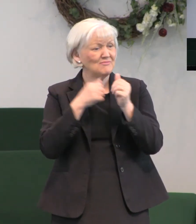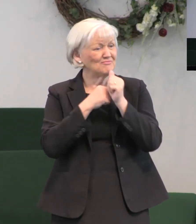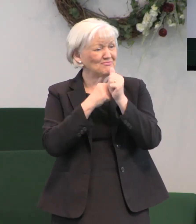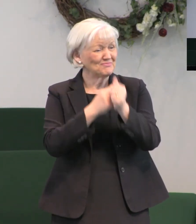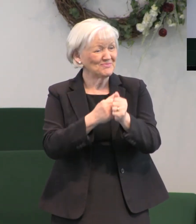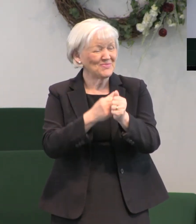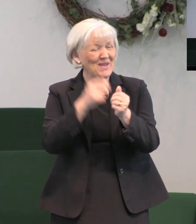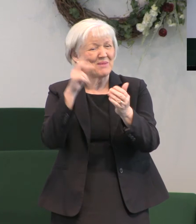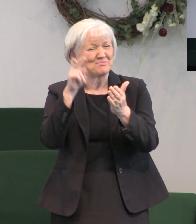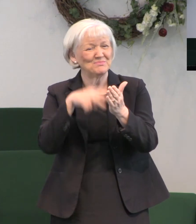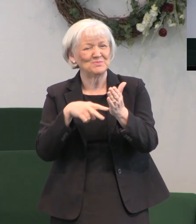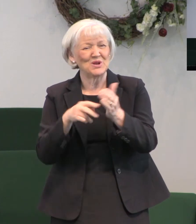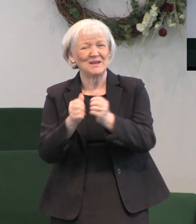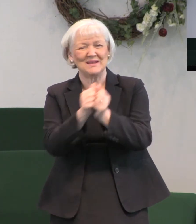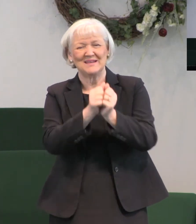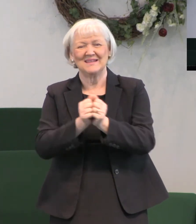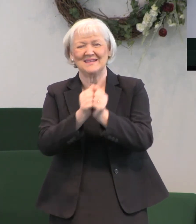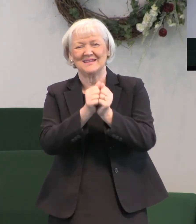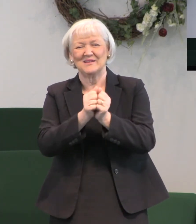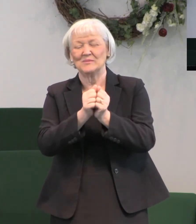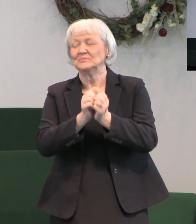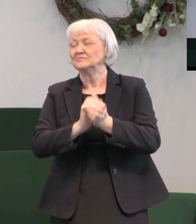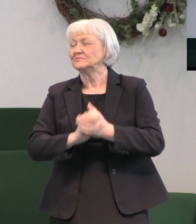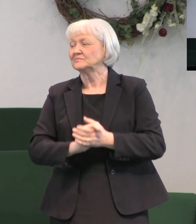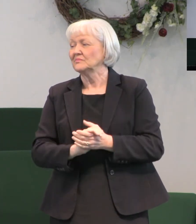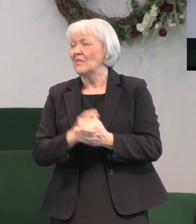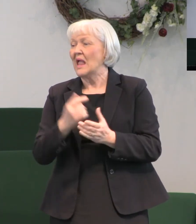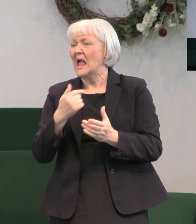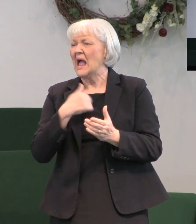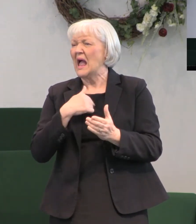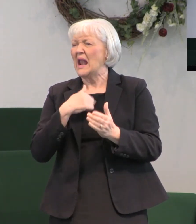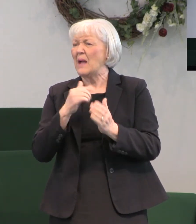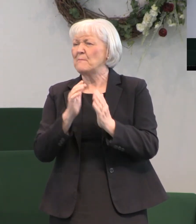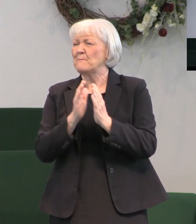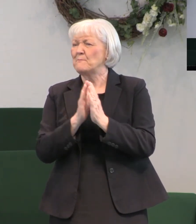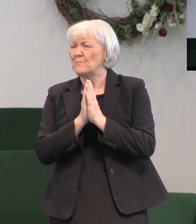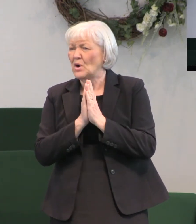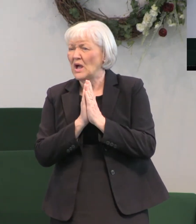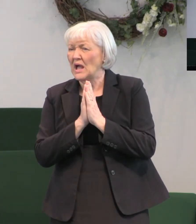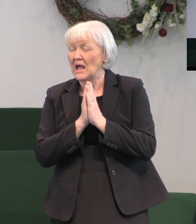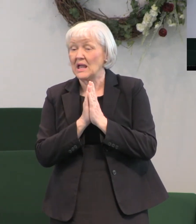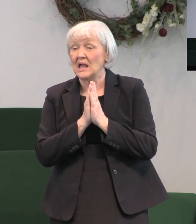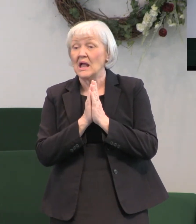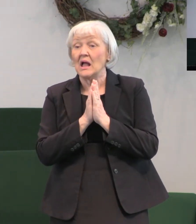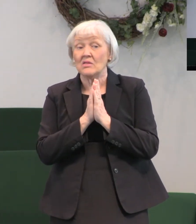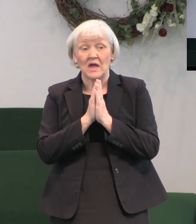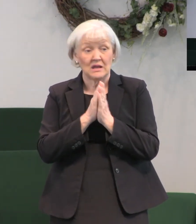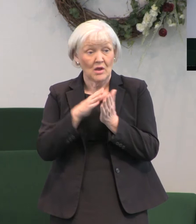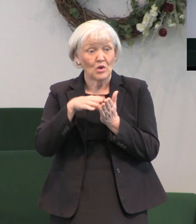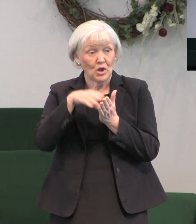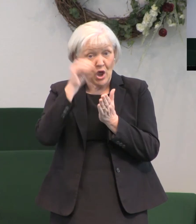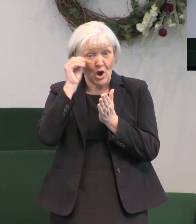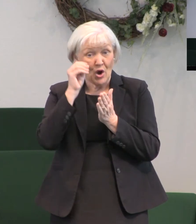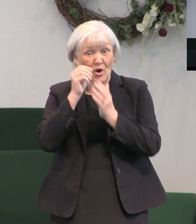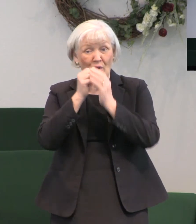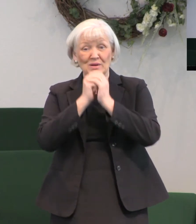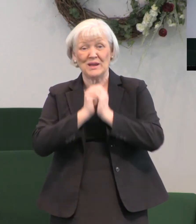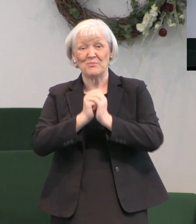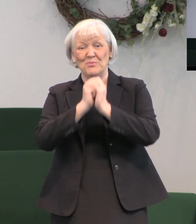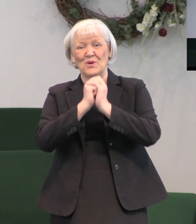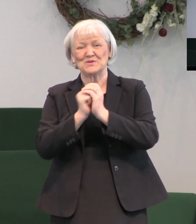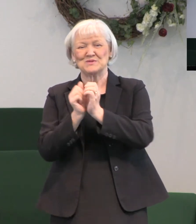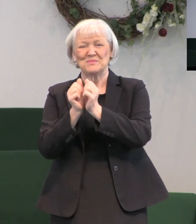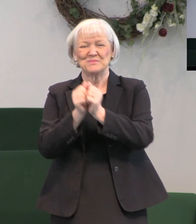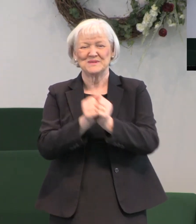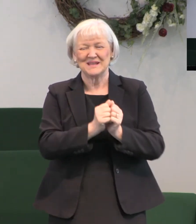read this with you. And I pray today that you will learn and worship with me today. This